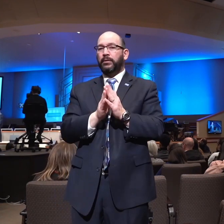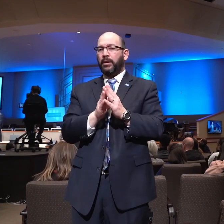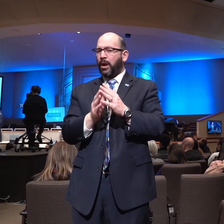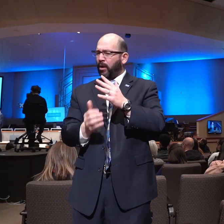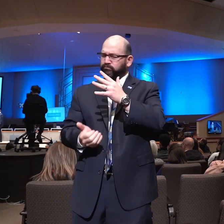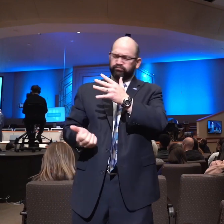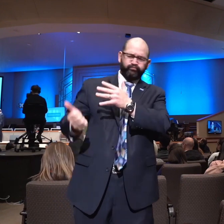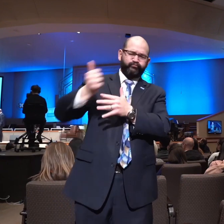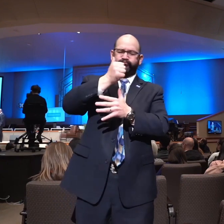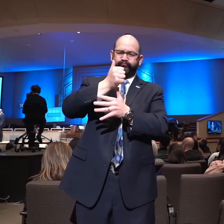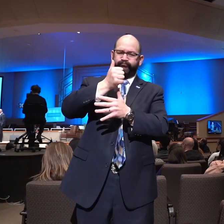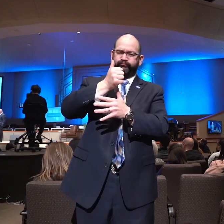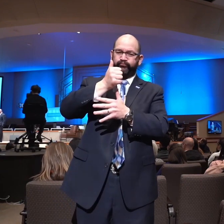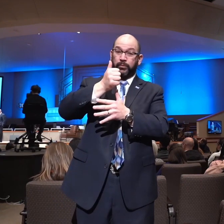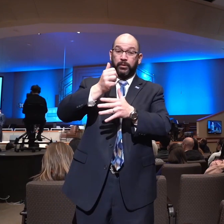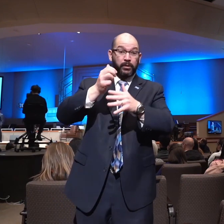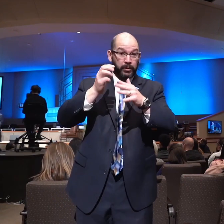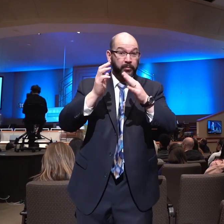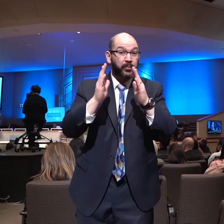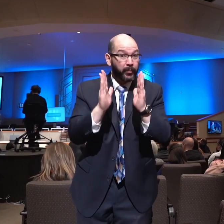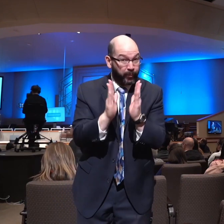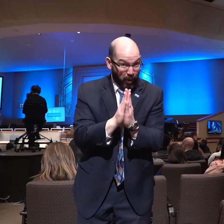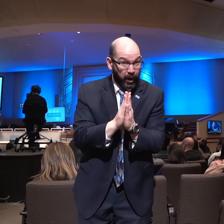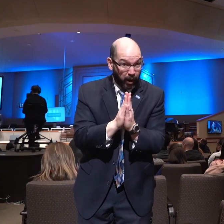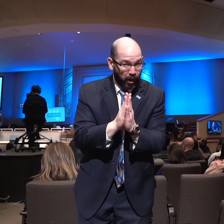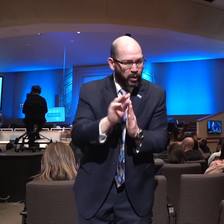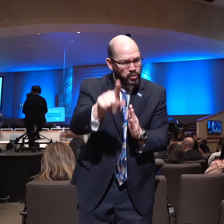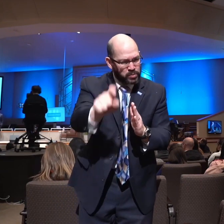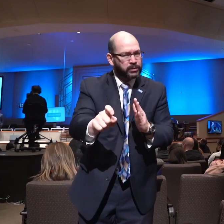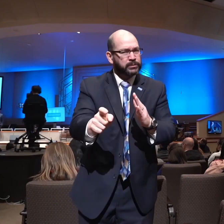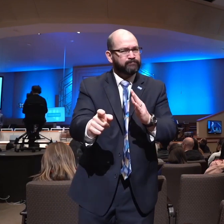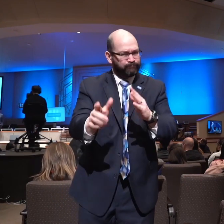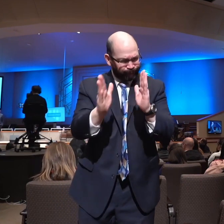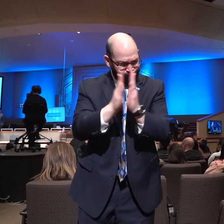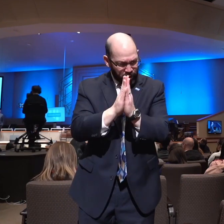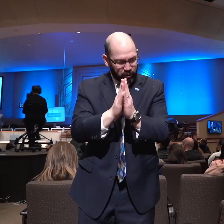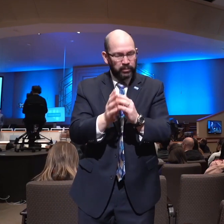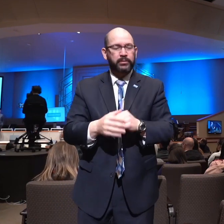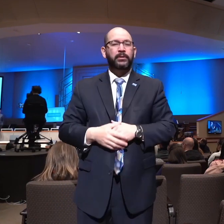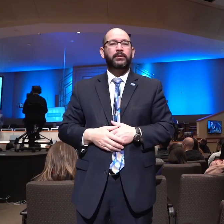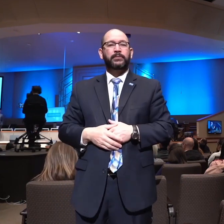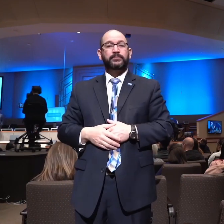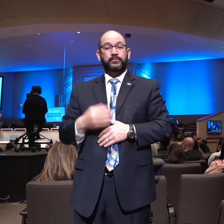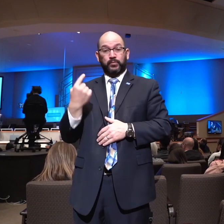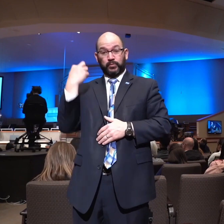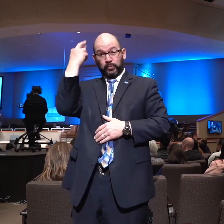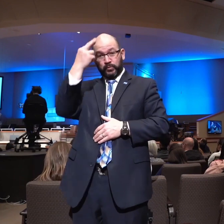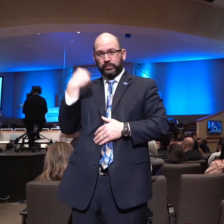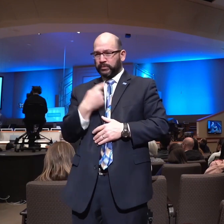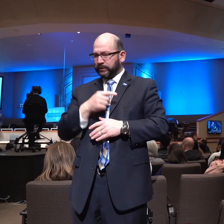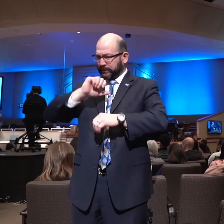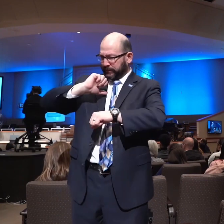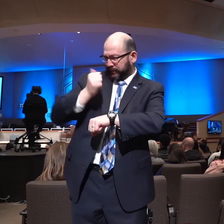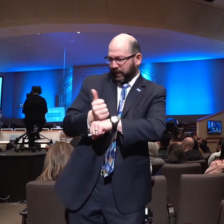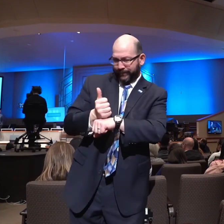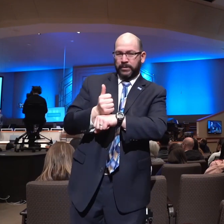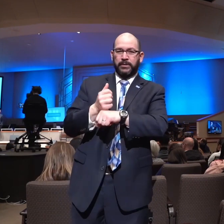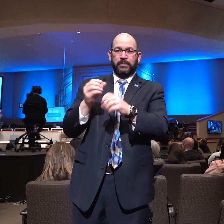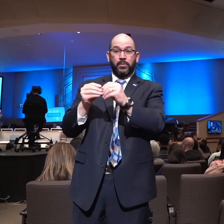here, Timothy, is going to need to be on prayer. And one of the reasons that we're establishing a few extra prayer times and that we're involved